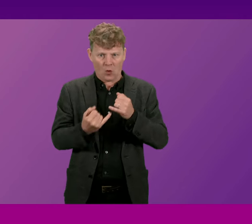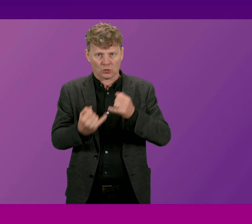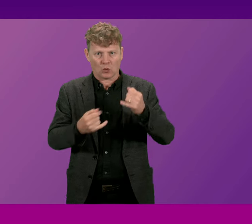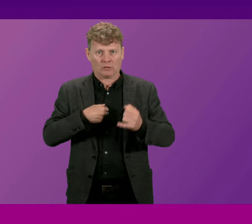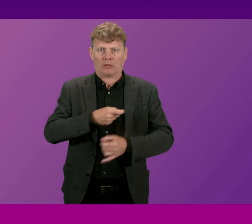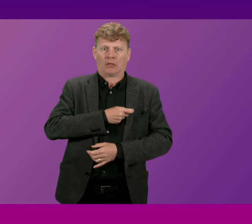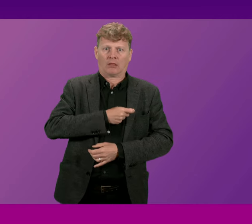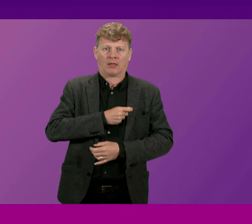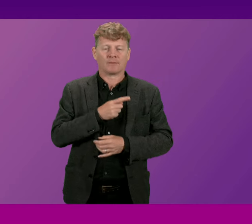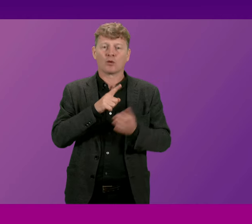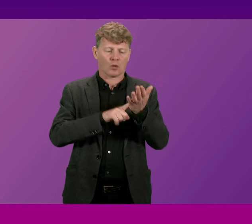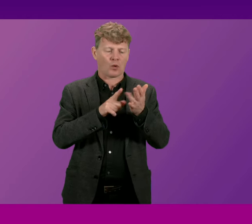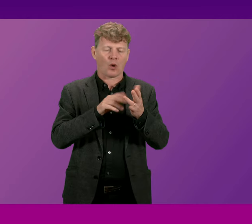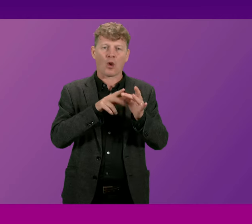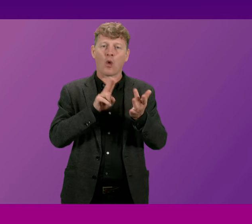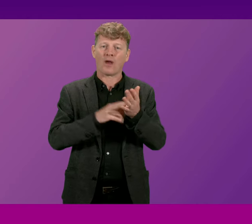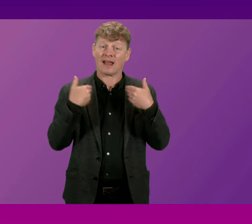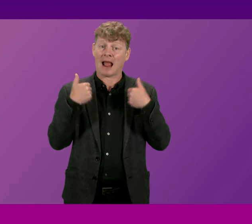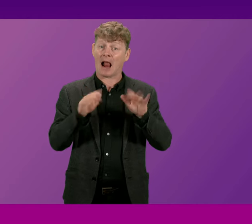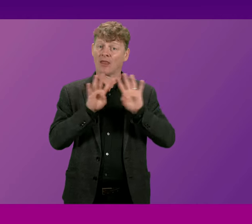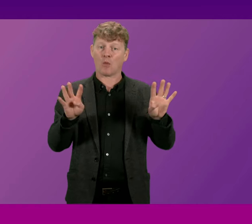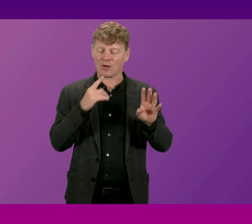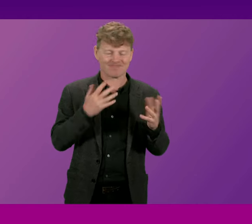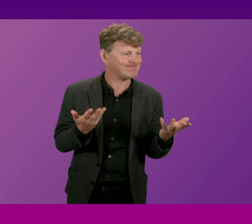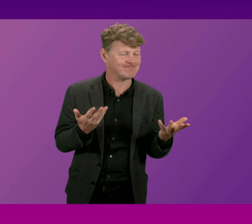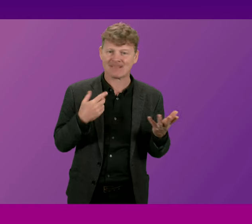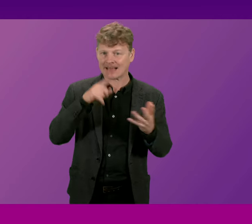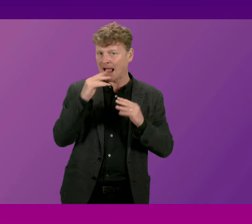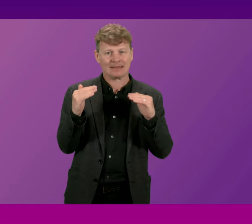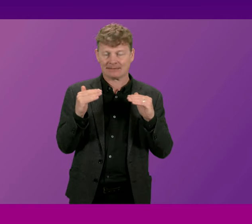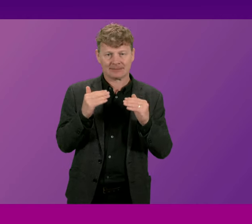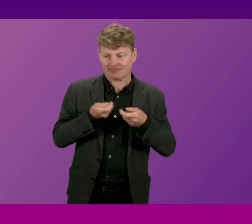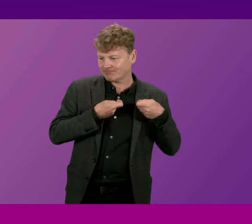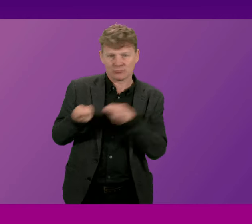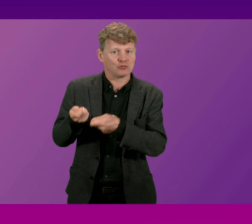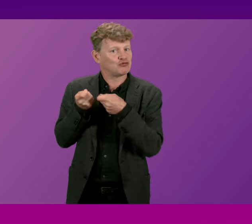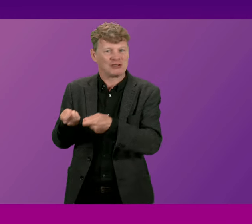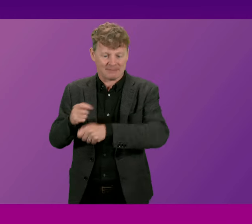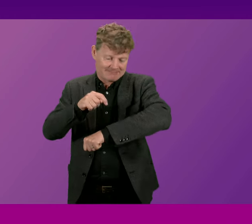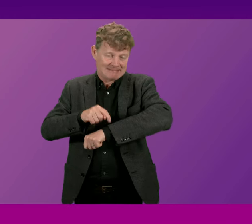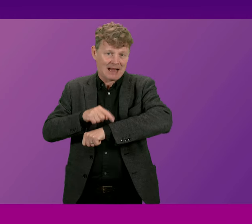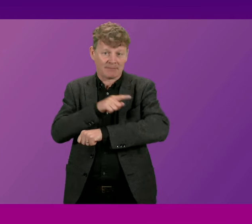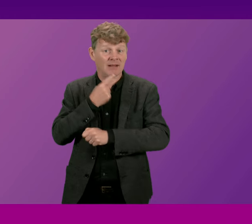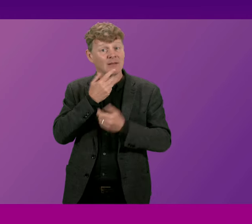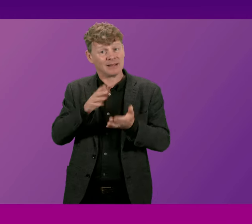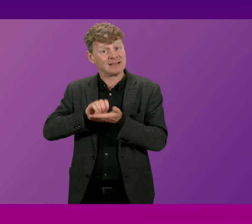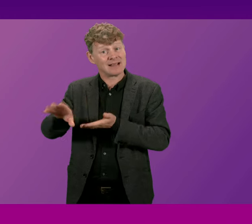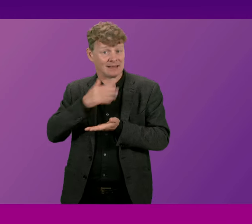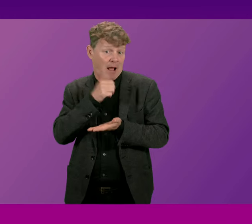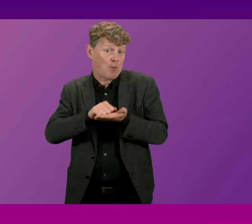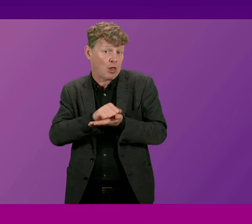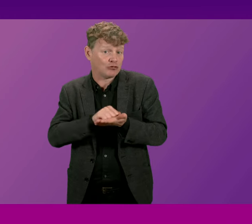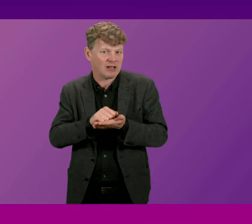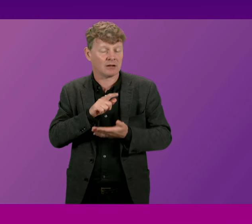Lothian's health ward has confirmed that they will not meet the treatment time guarantee for Mark and apologised but saying sorry